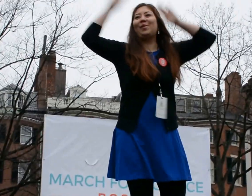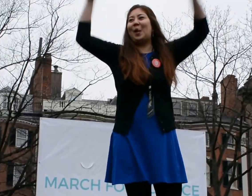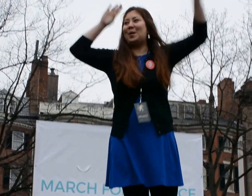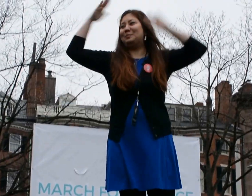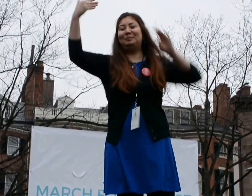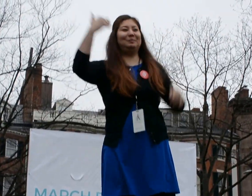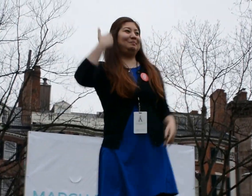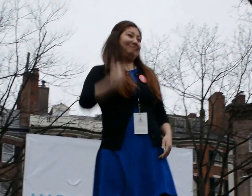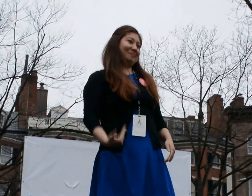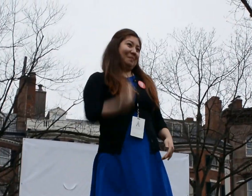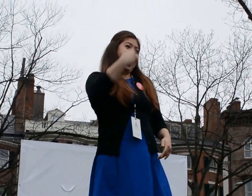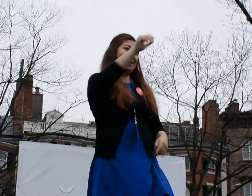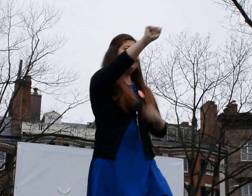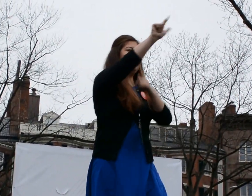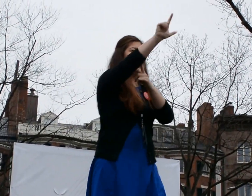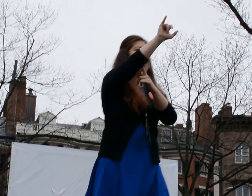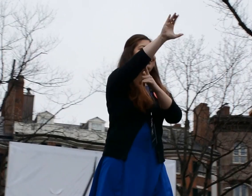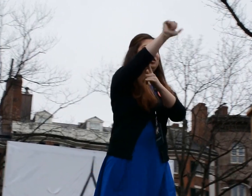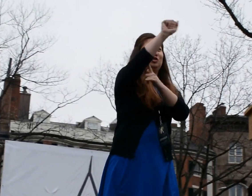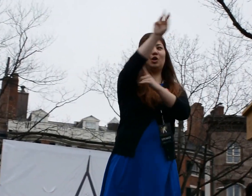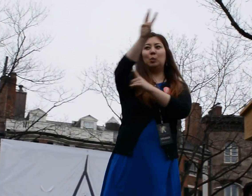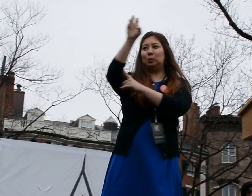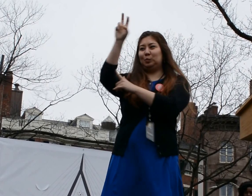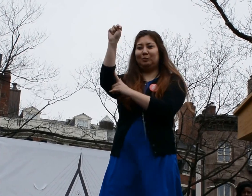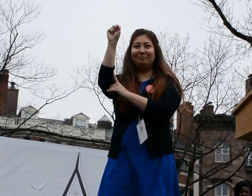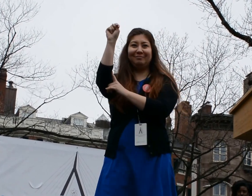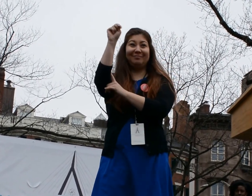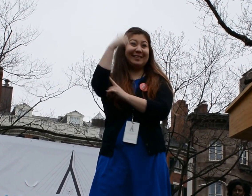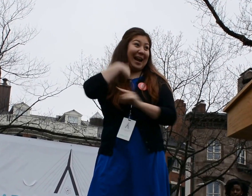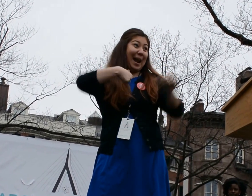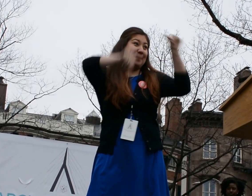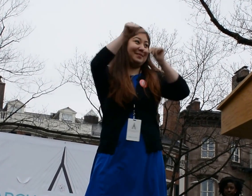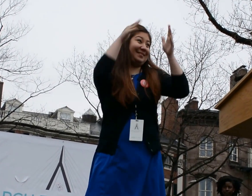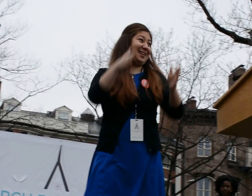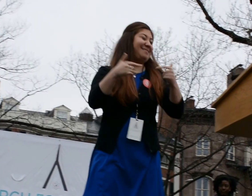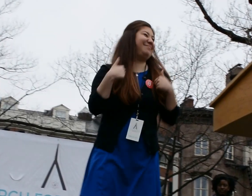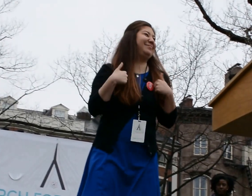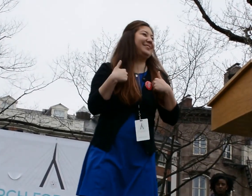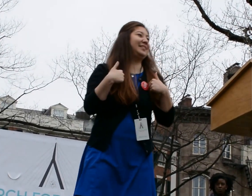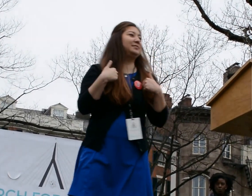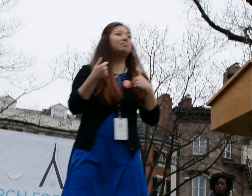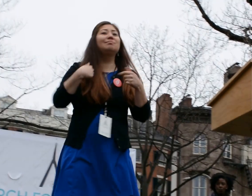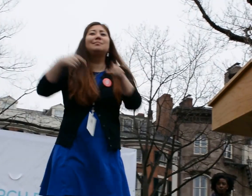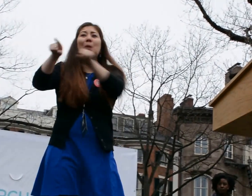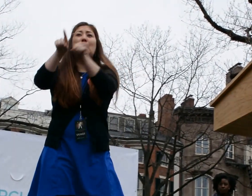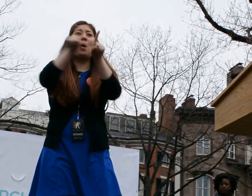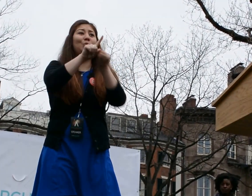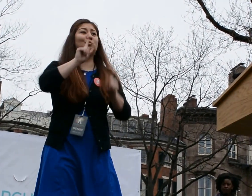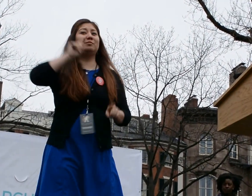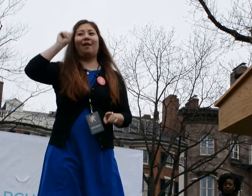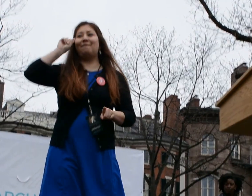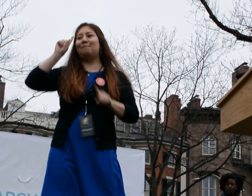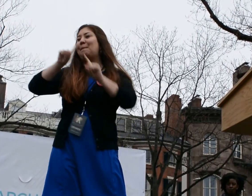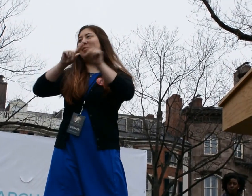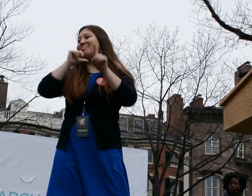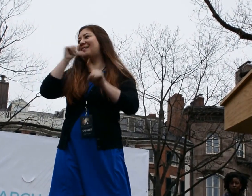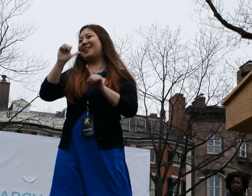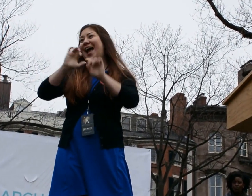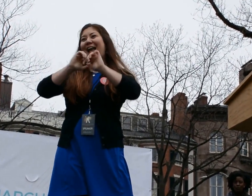Hello. My name is Alicia Wooten, and I am a scientist. I'm also deaf,